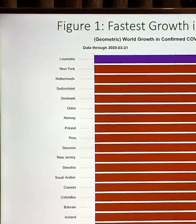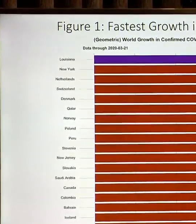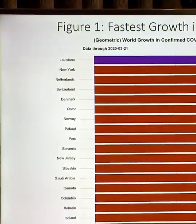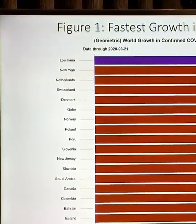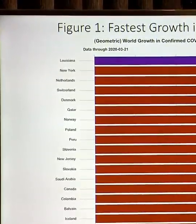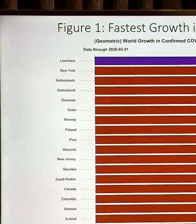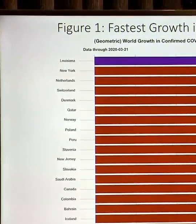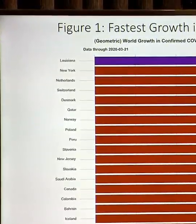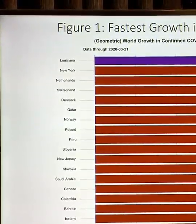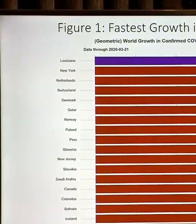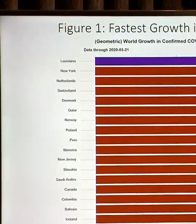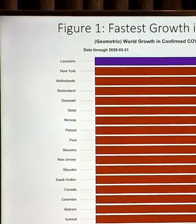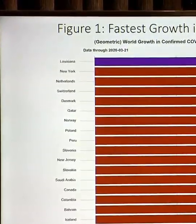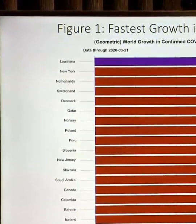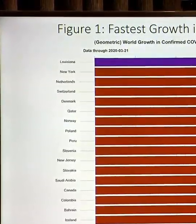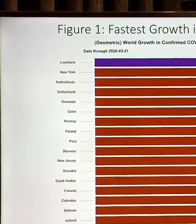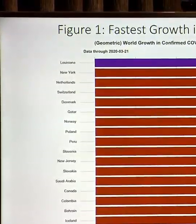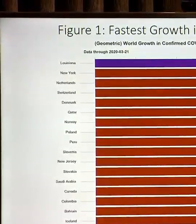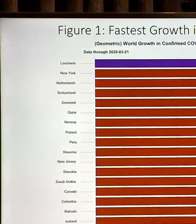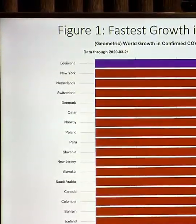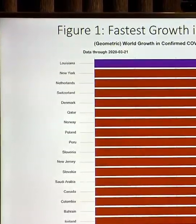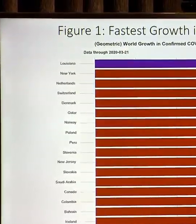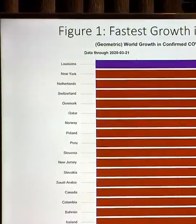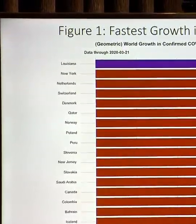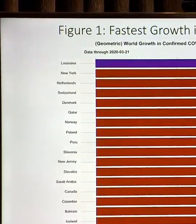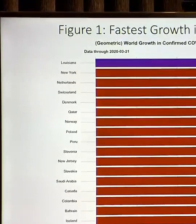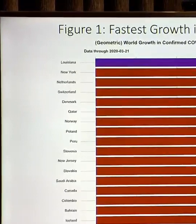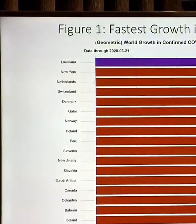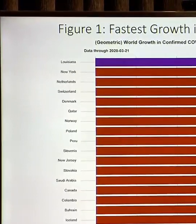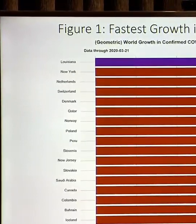i'm going to say that again so people can understand what i just said